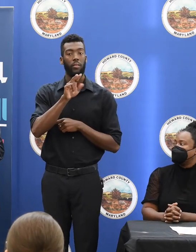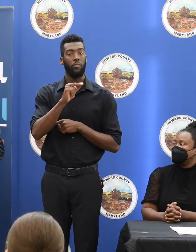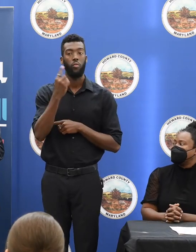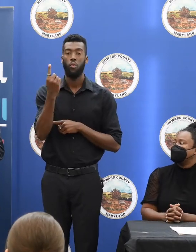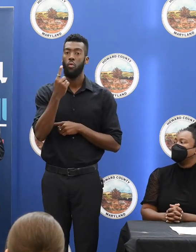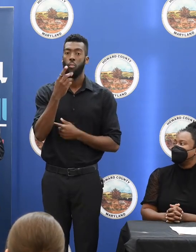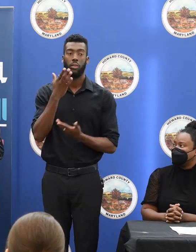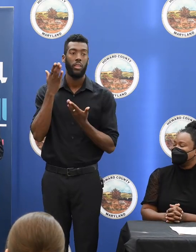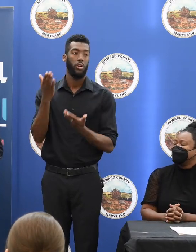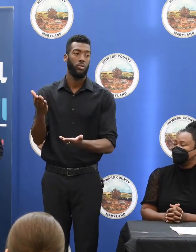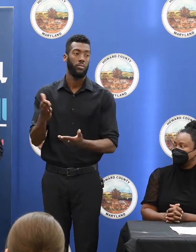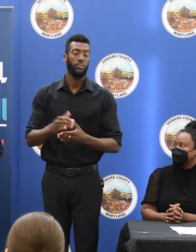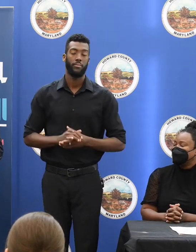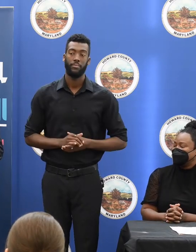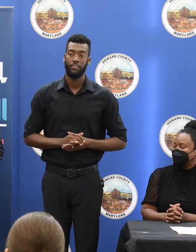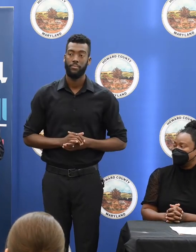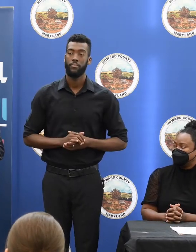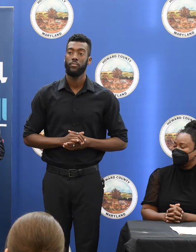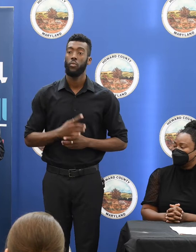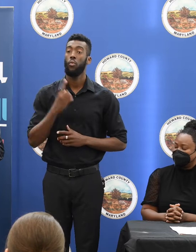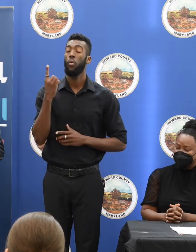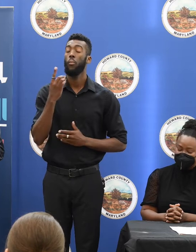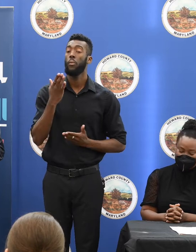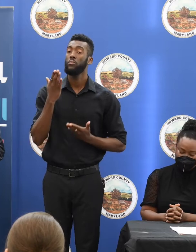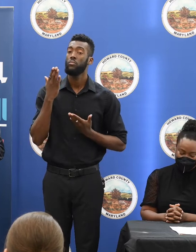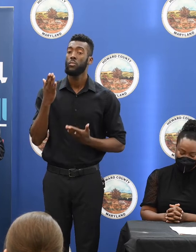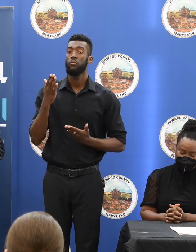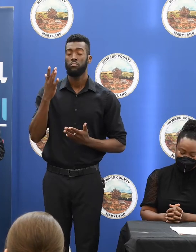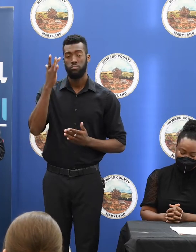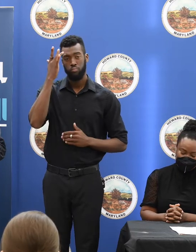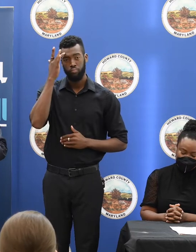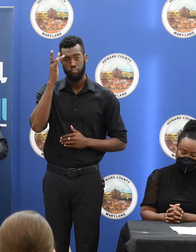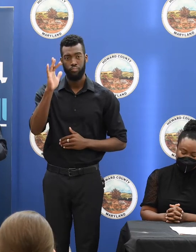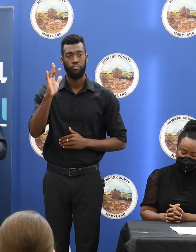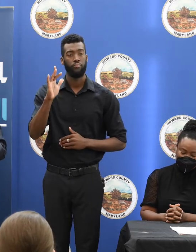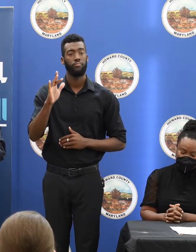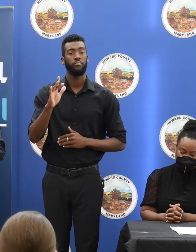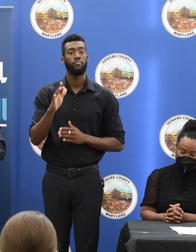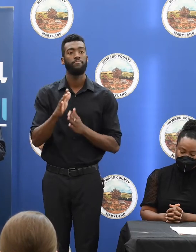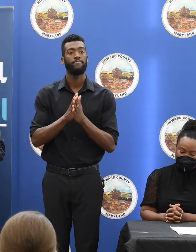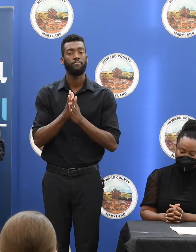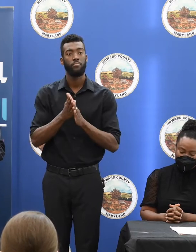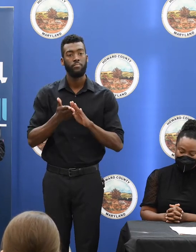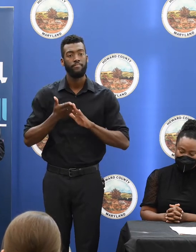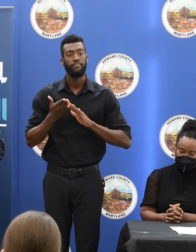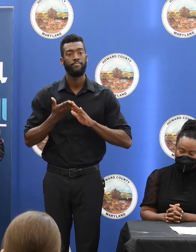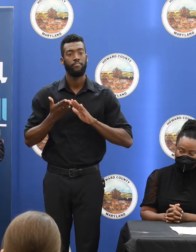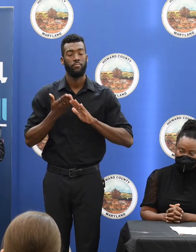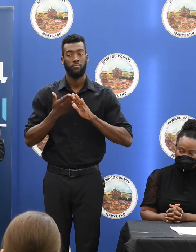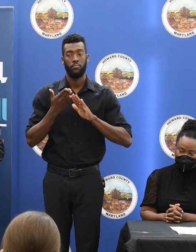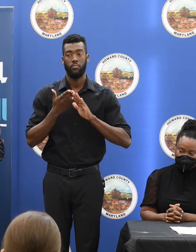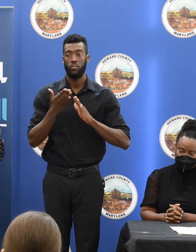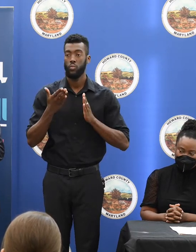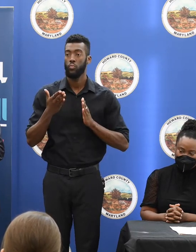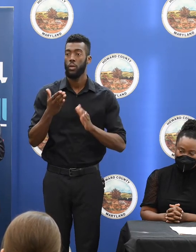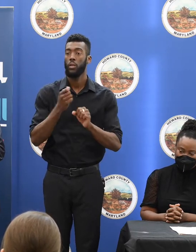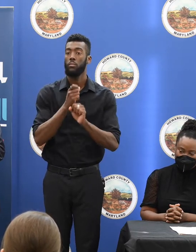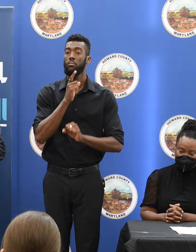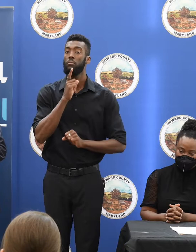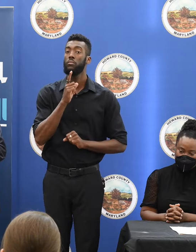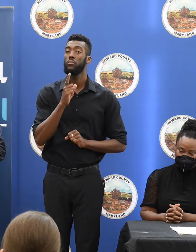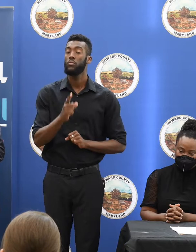and he was always there in a brilliant and very effective way to make sure